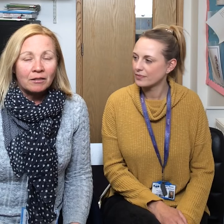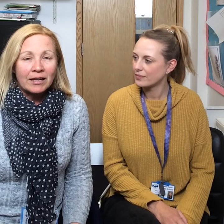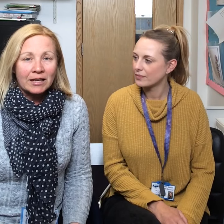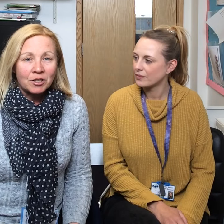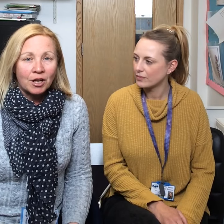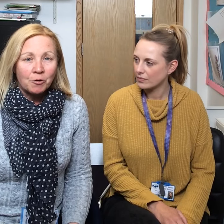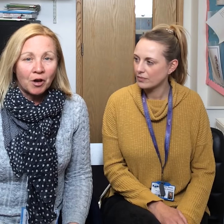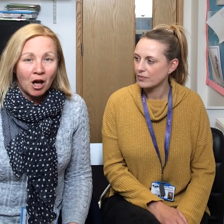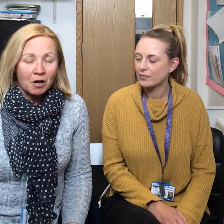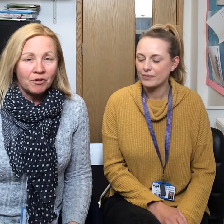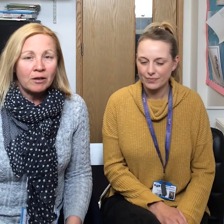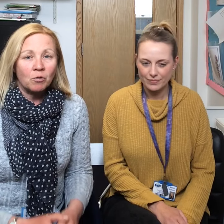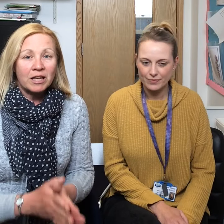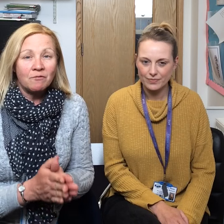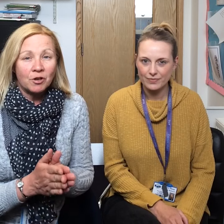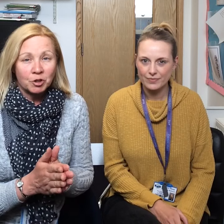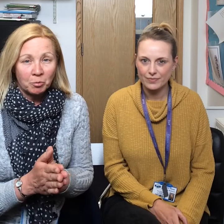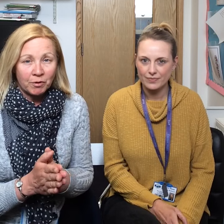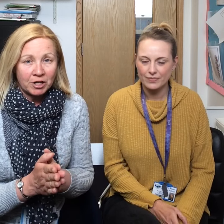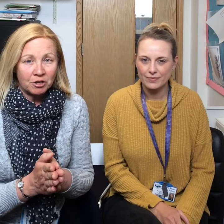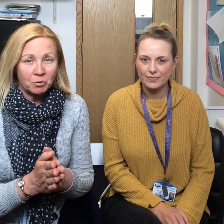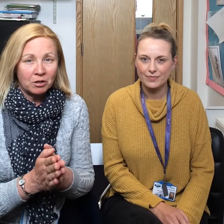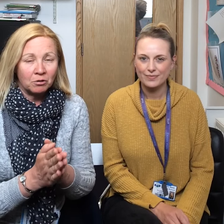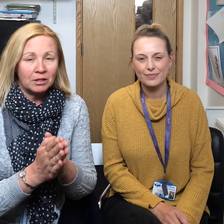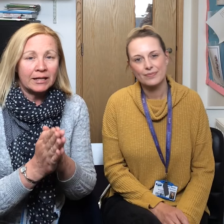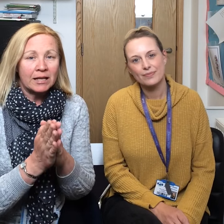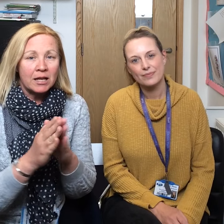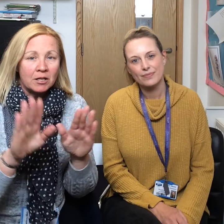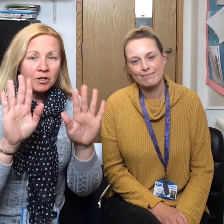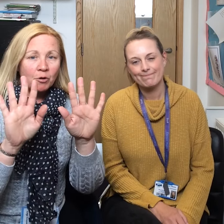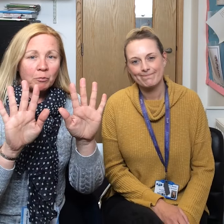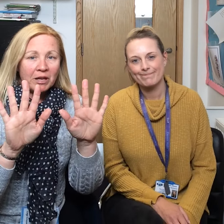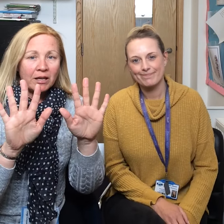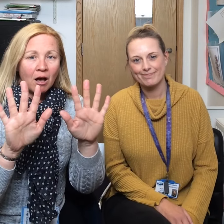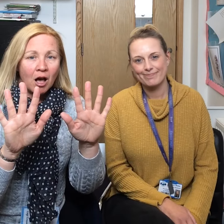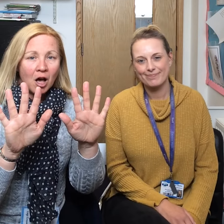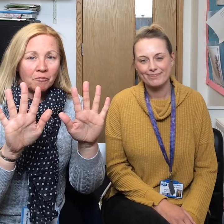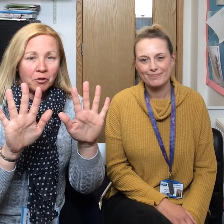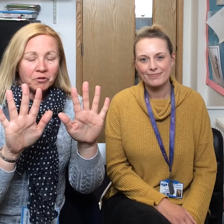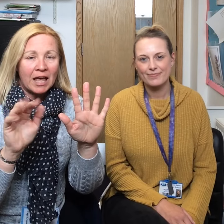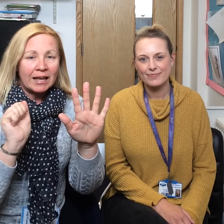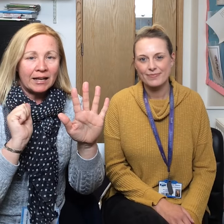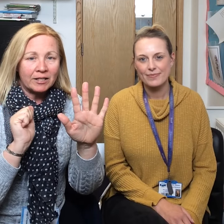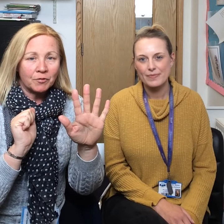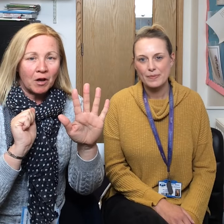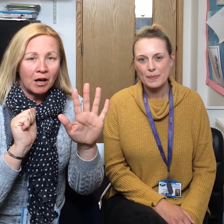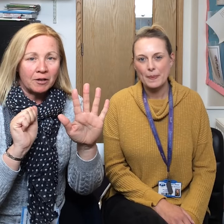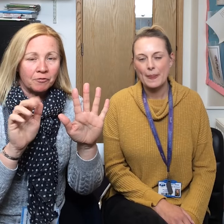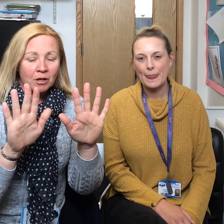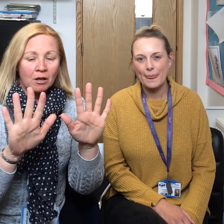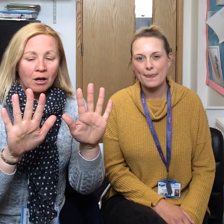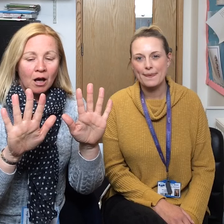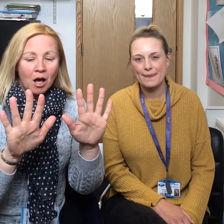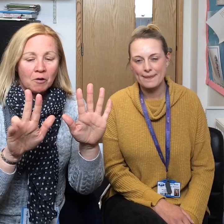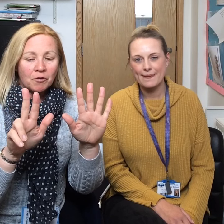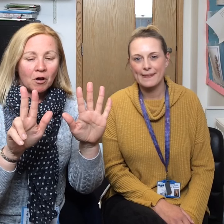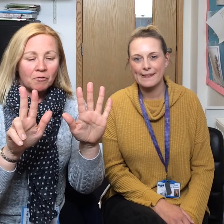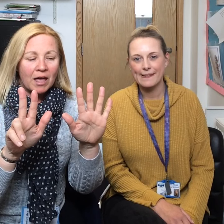they need to know for halving or the inverse operation as we call it. So it would be half of ten is five, half of